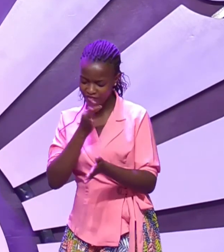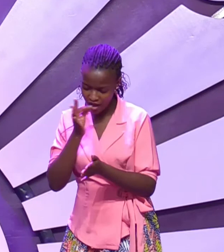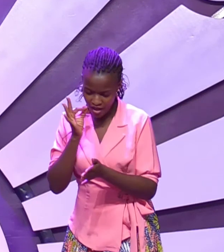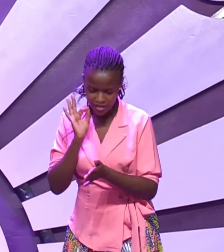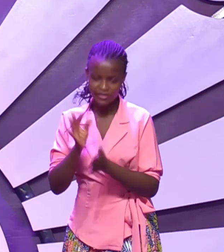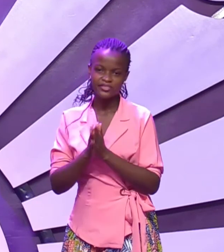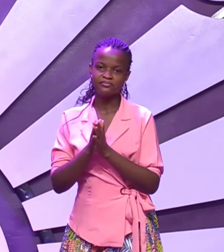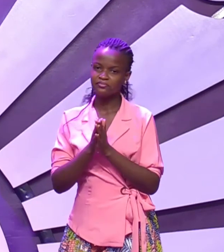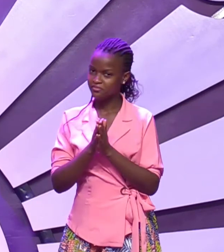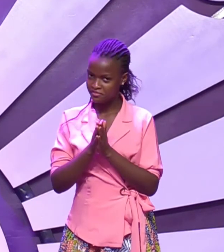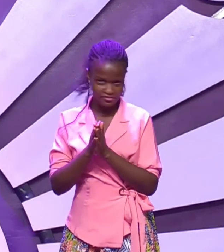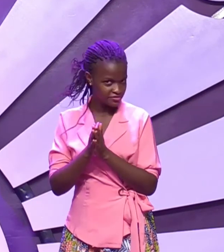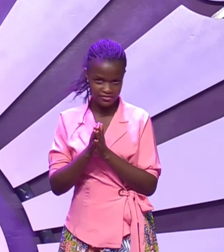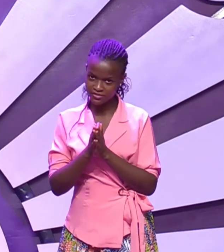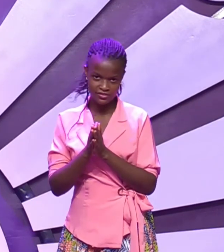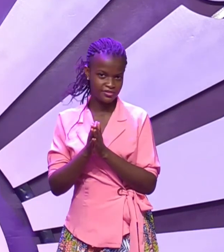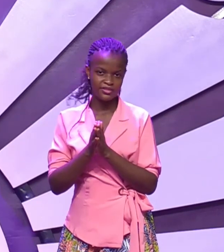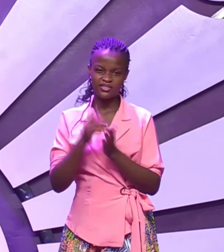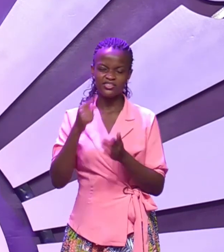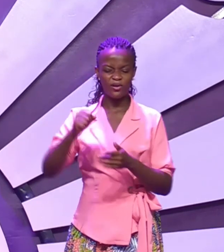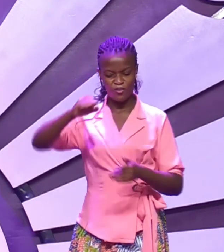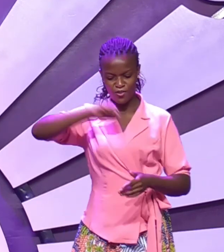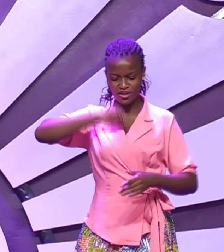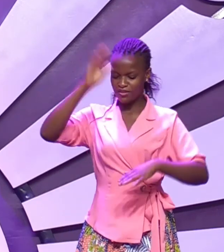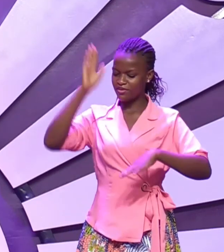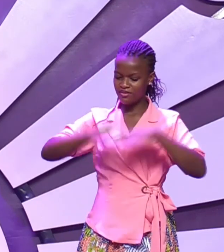that marriage does not take place